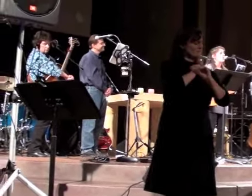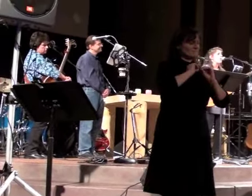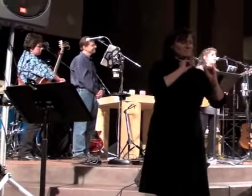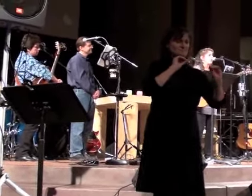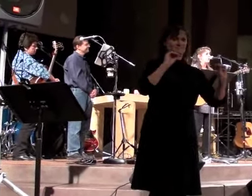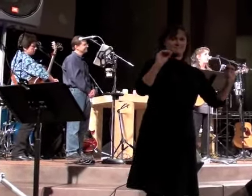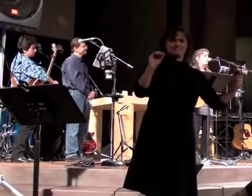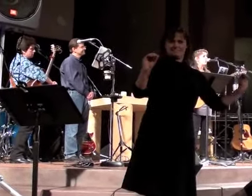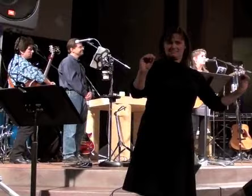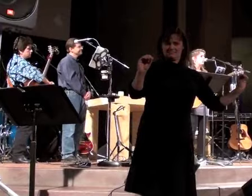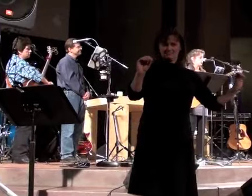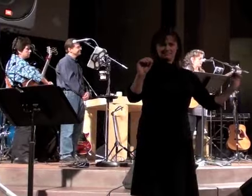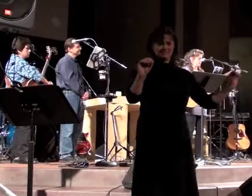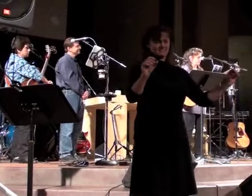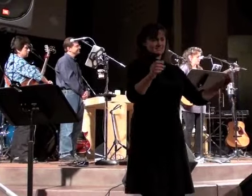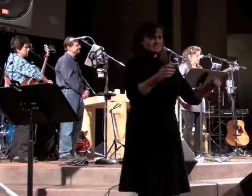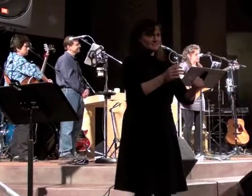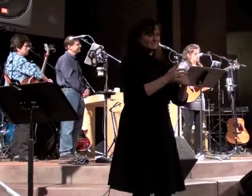all.